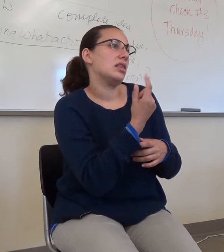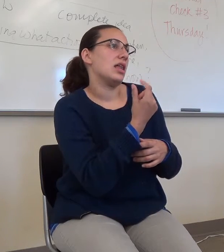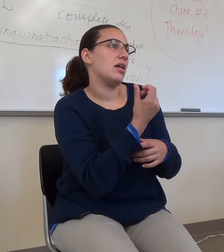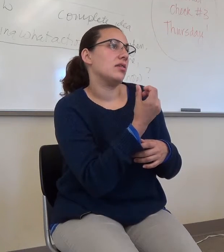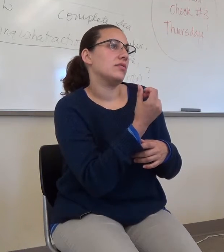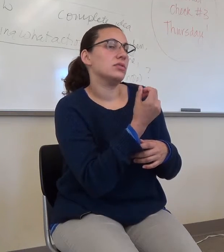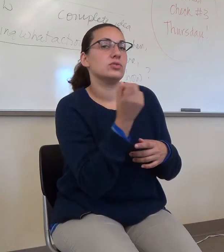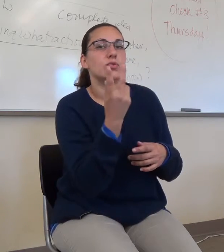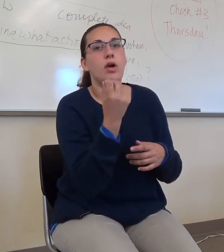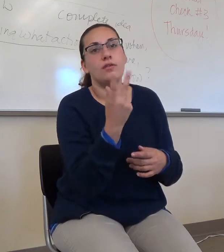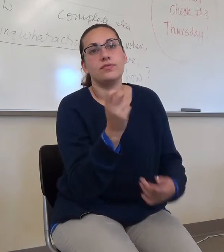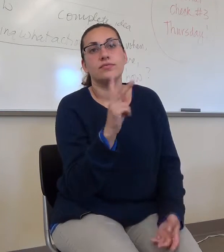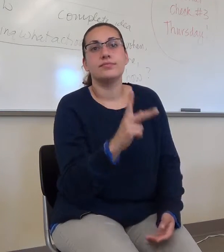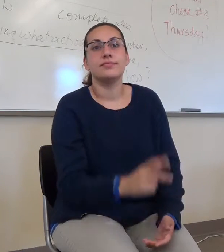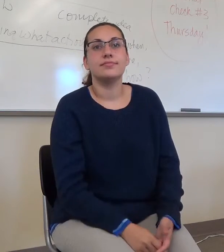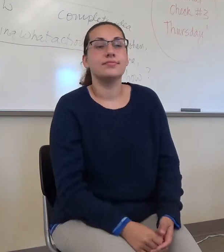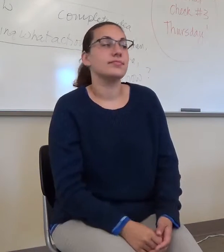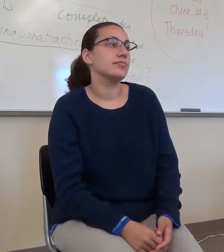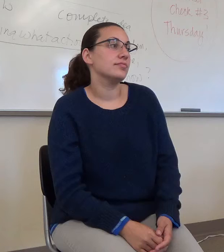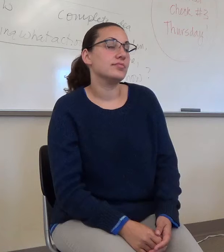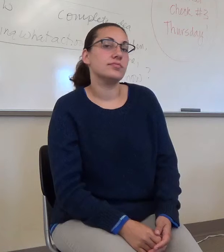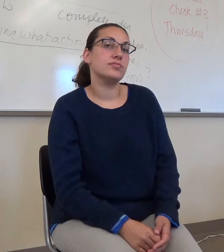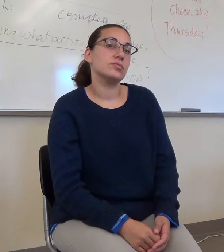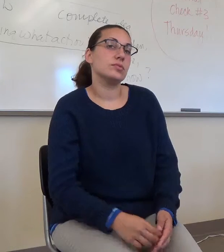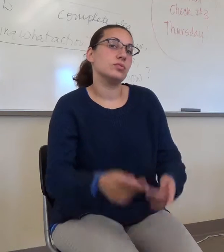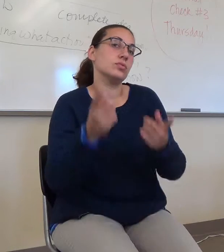And then we will come back and look at some more of these.